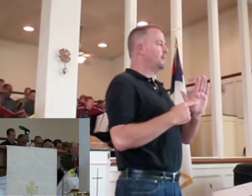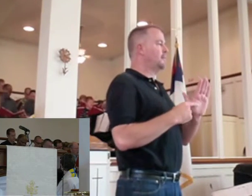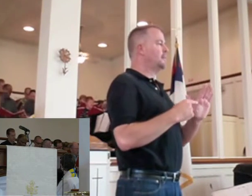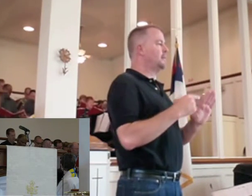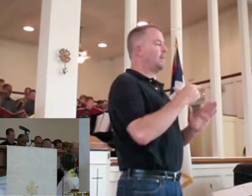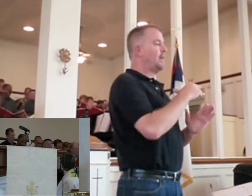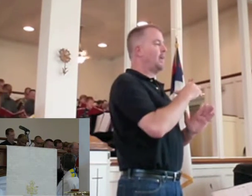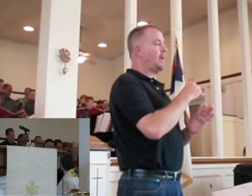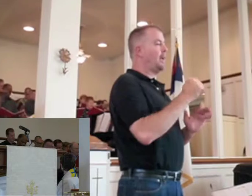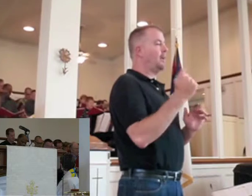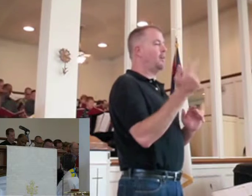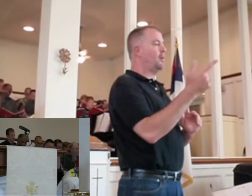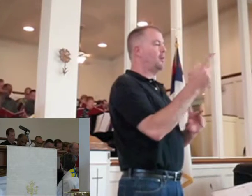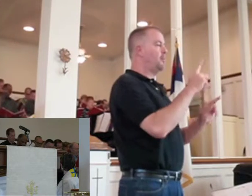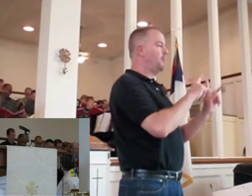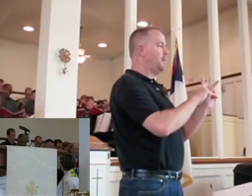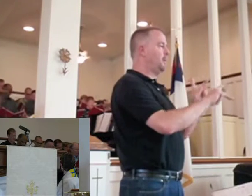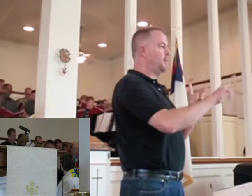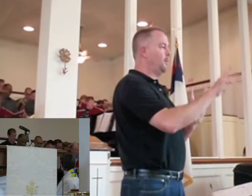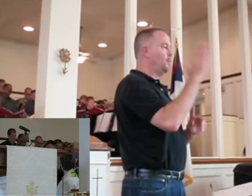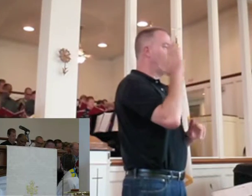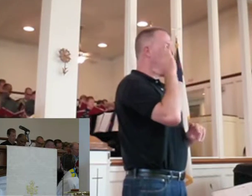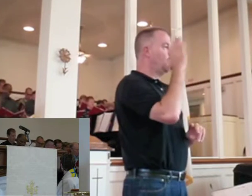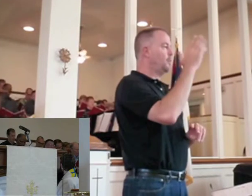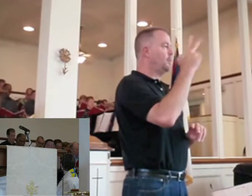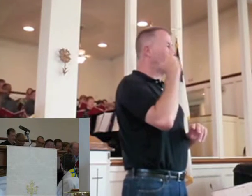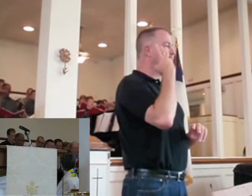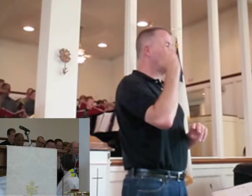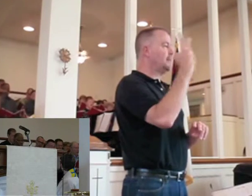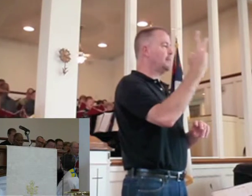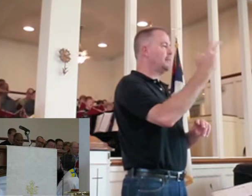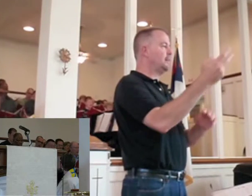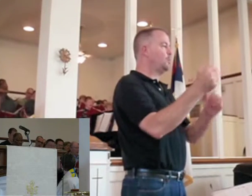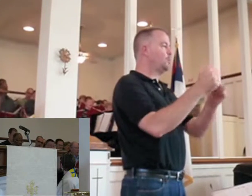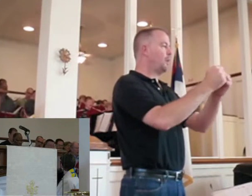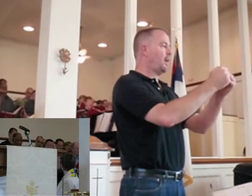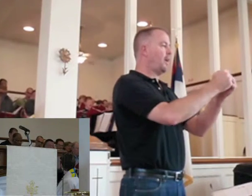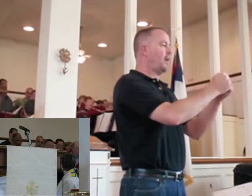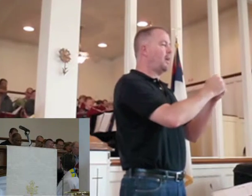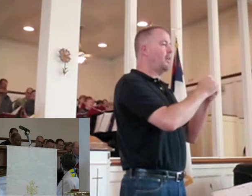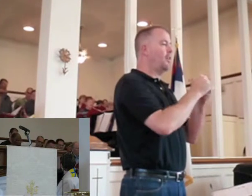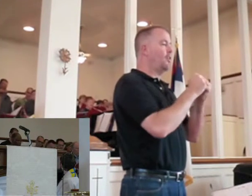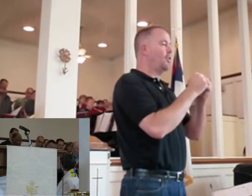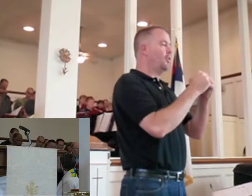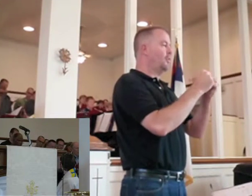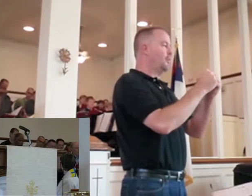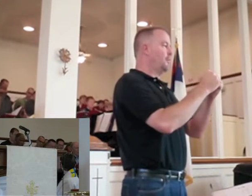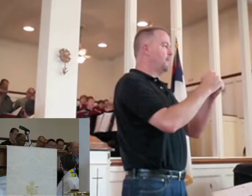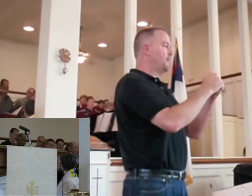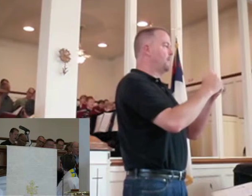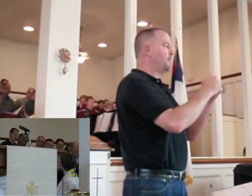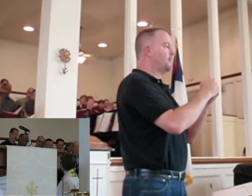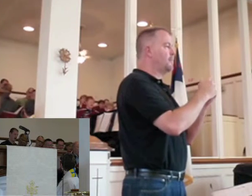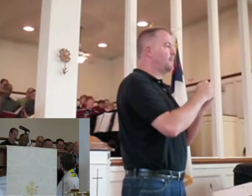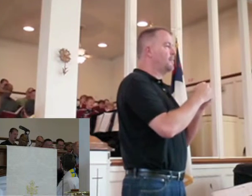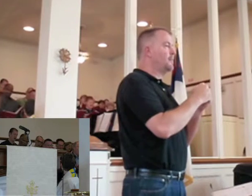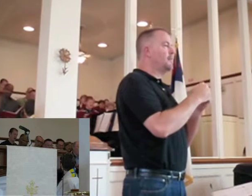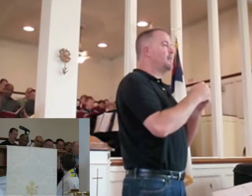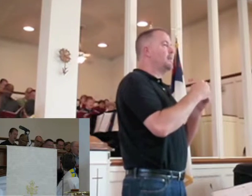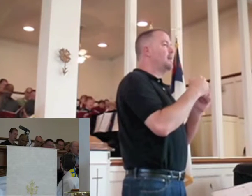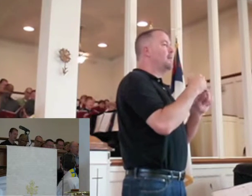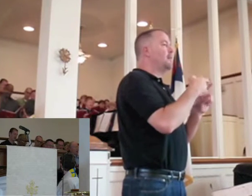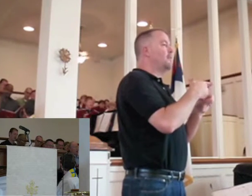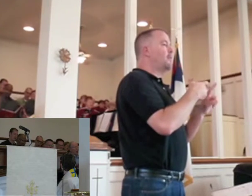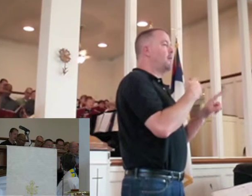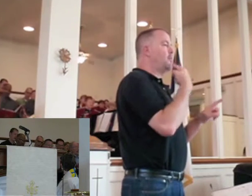flesh shall see it together, for the mouth